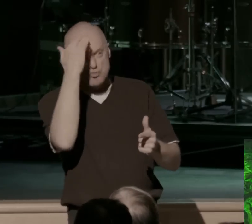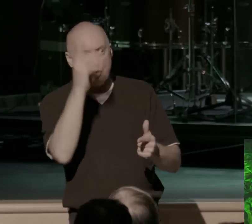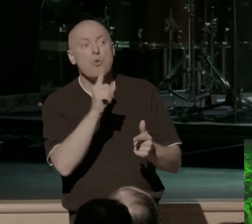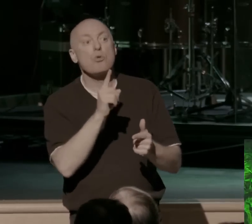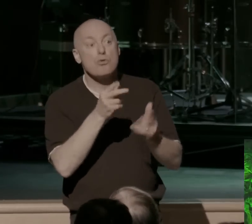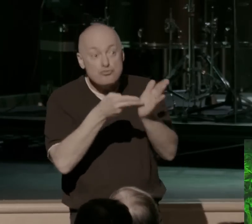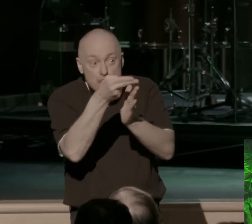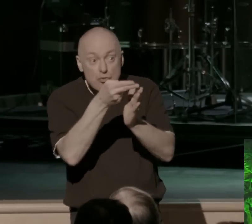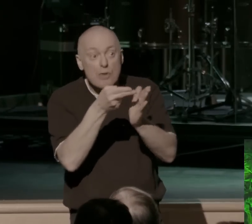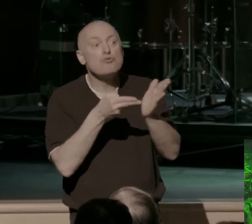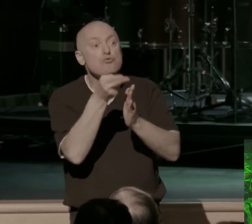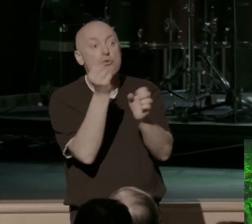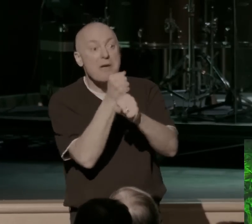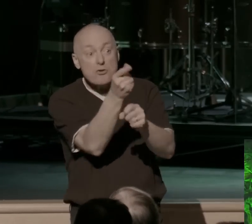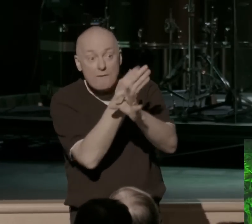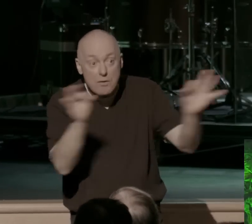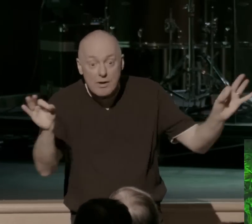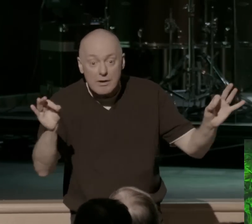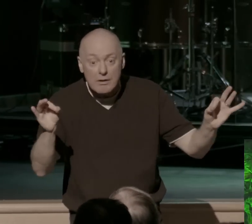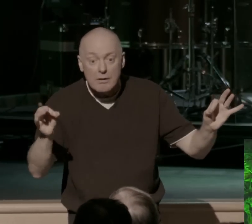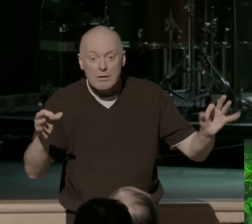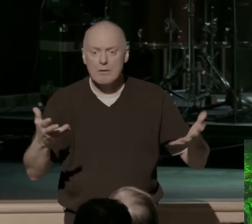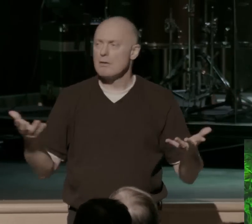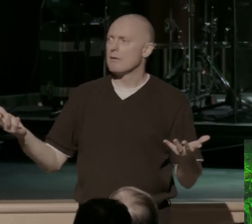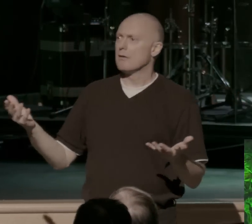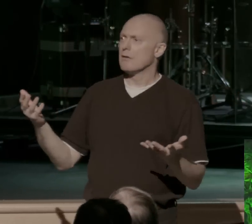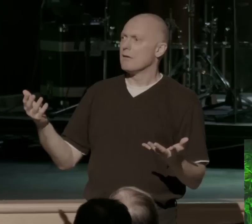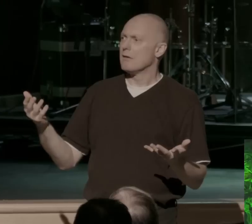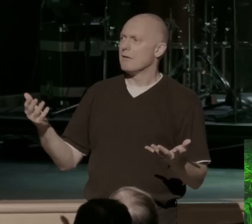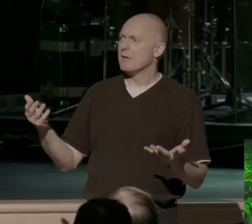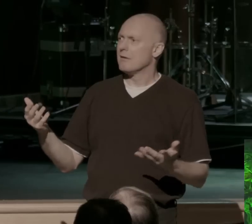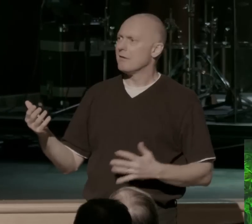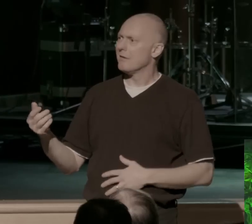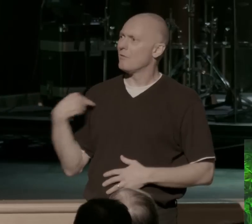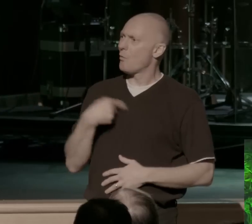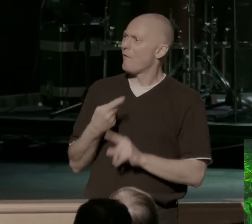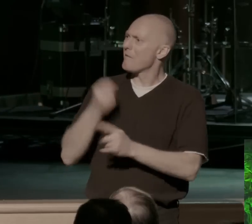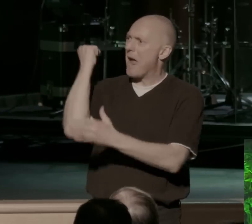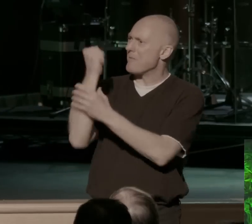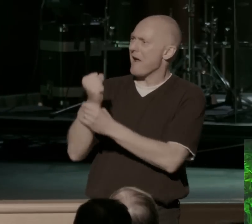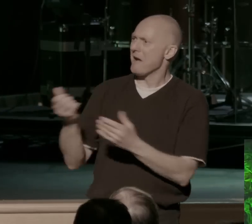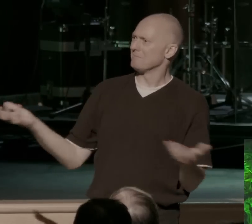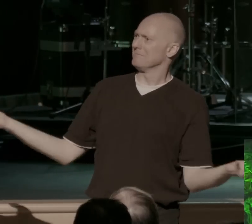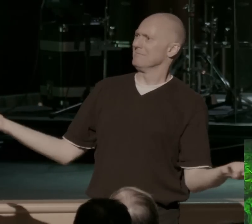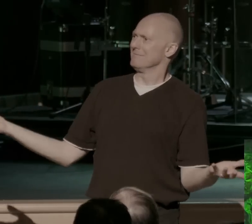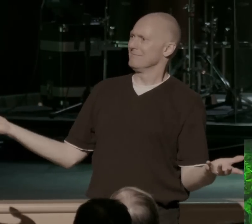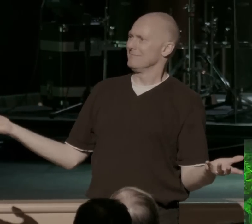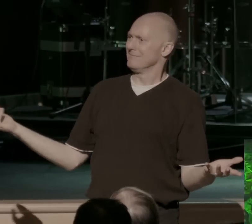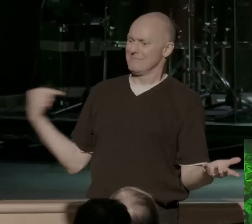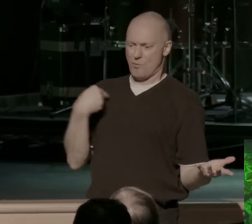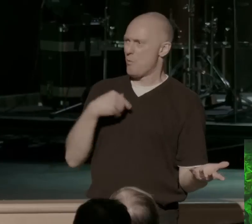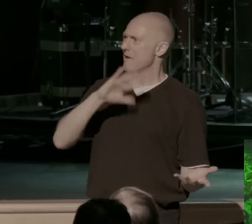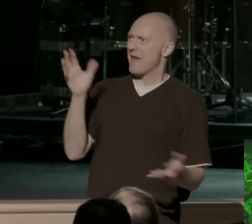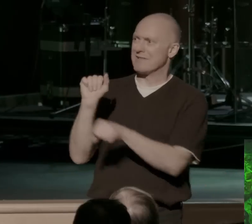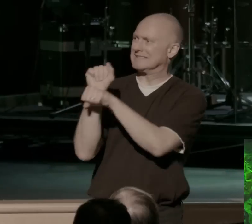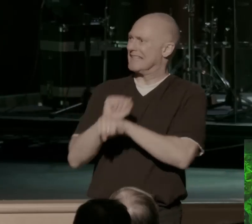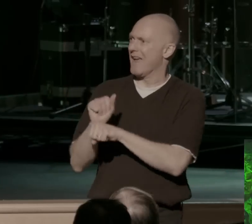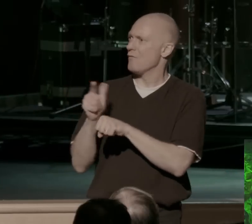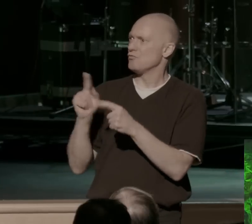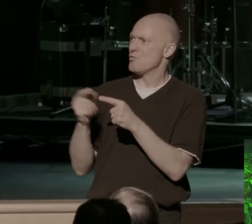and the truth will set you free. And they answered him, they said, we're offspring of Abraham. We've never been enslaved to anyone. How is it